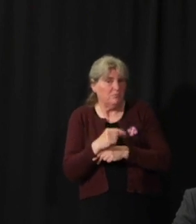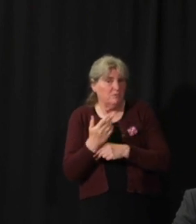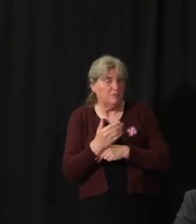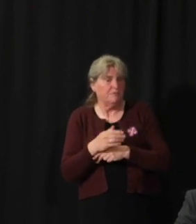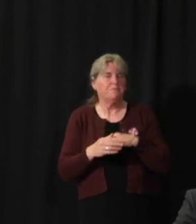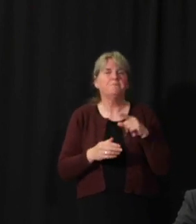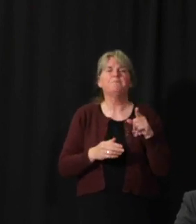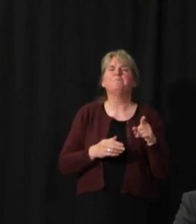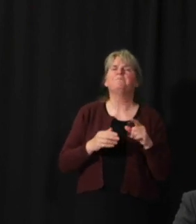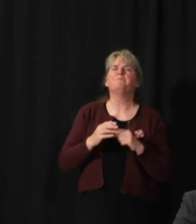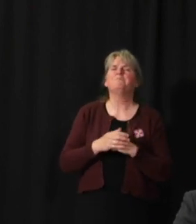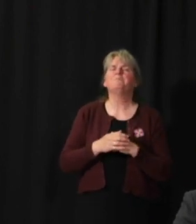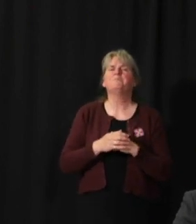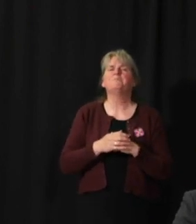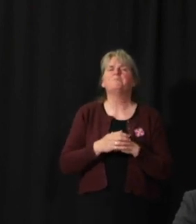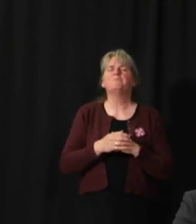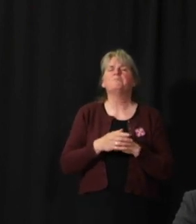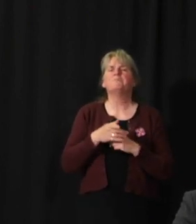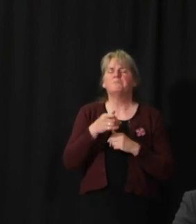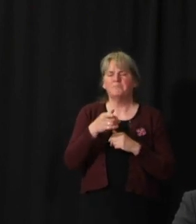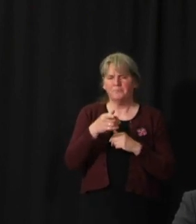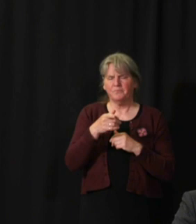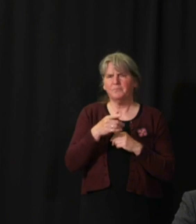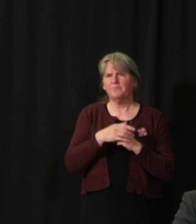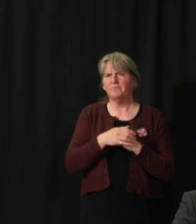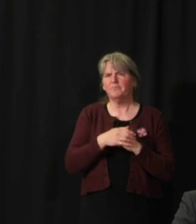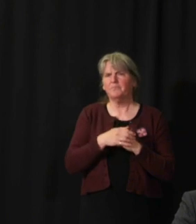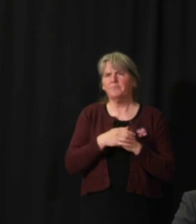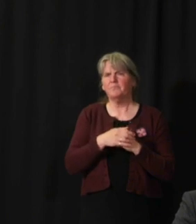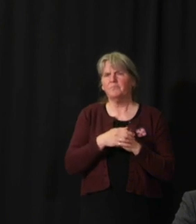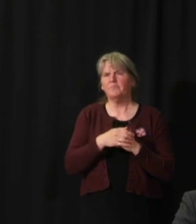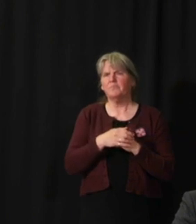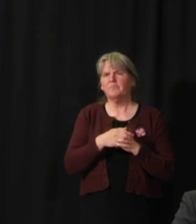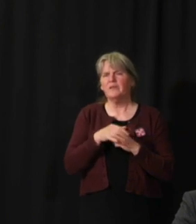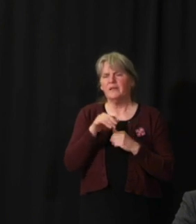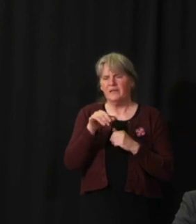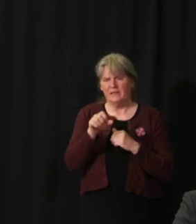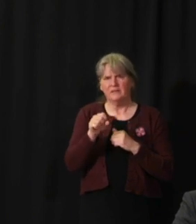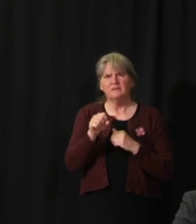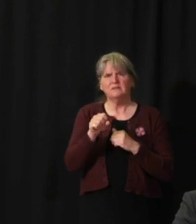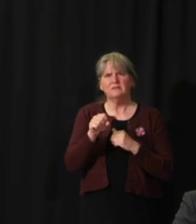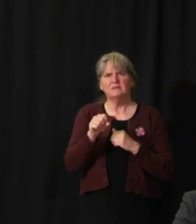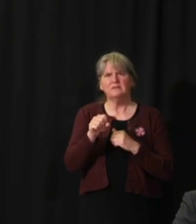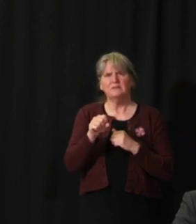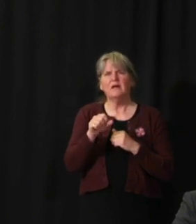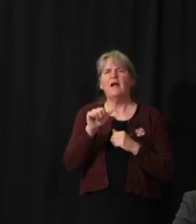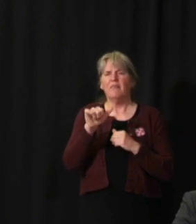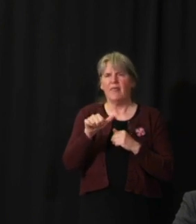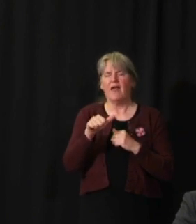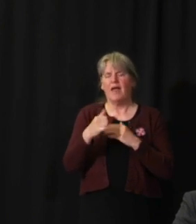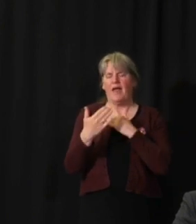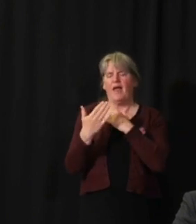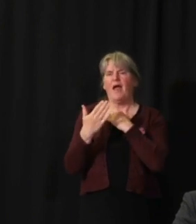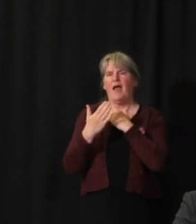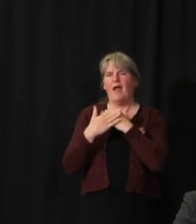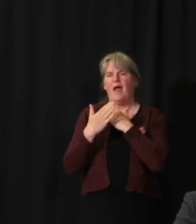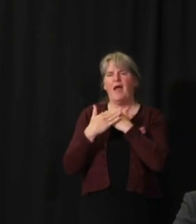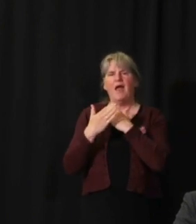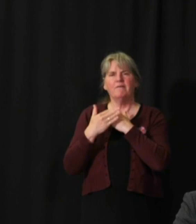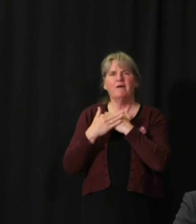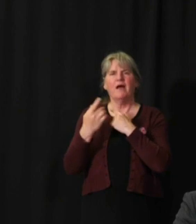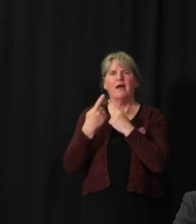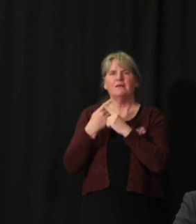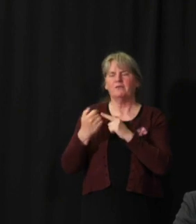Yeah, so, and that reflects some of the, as you know, some of the recent advice from the chief public health officer